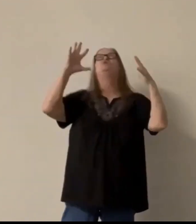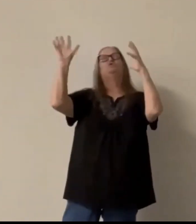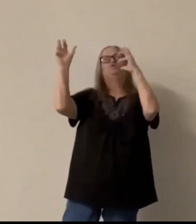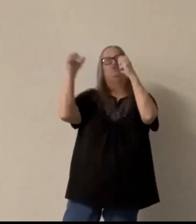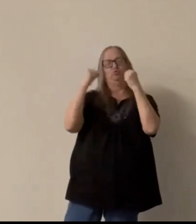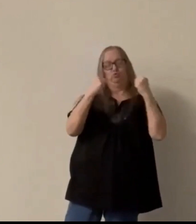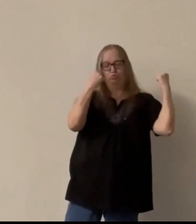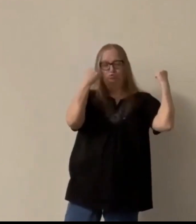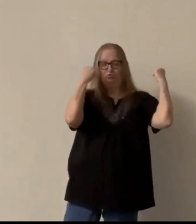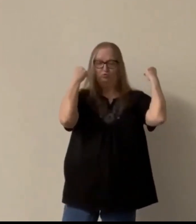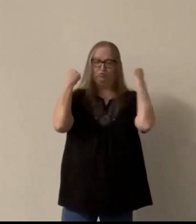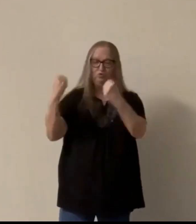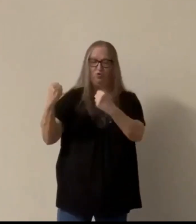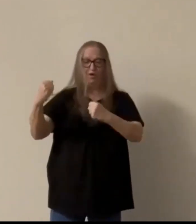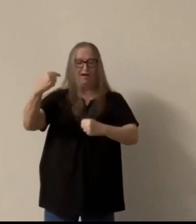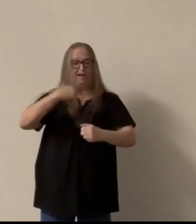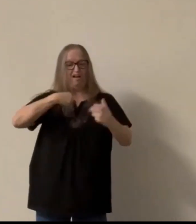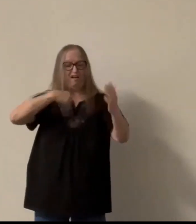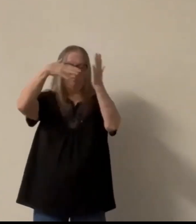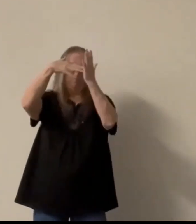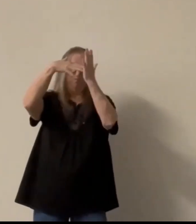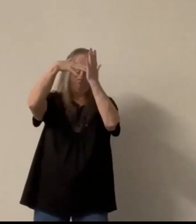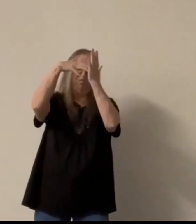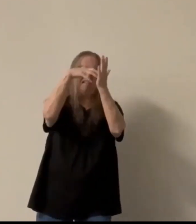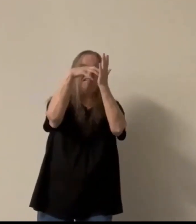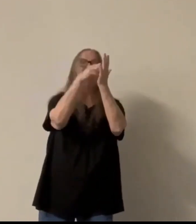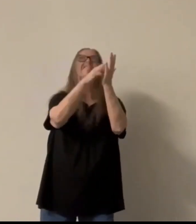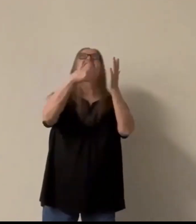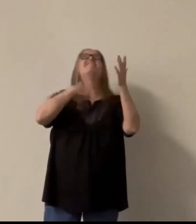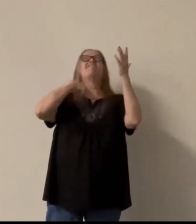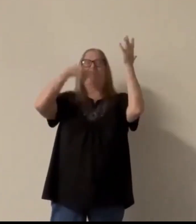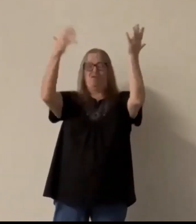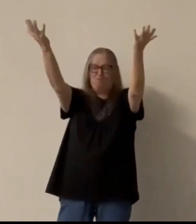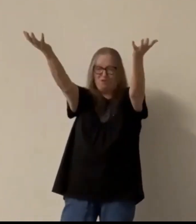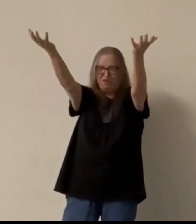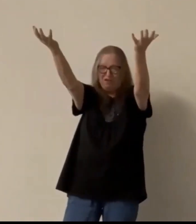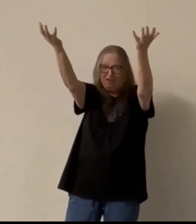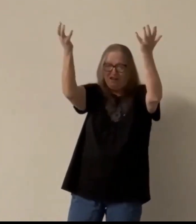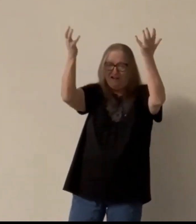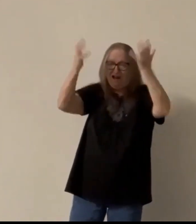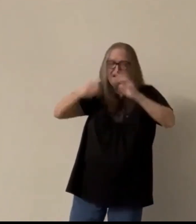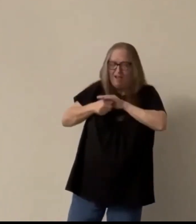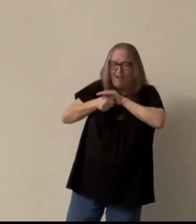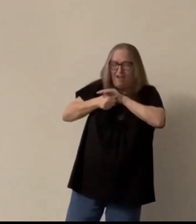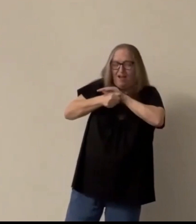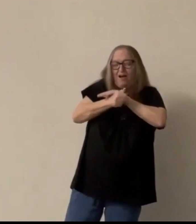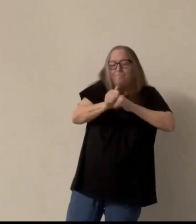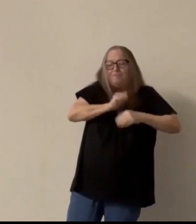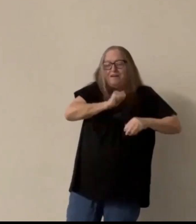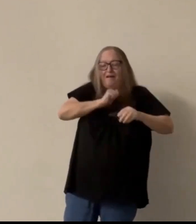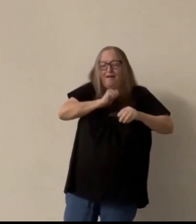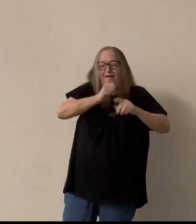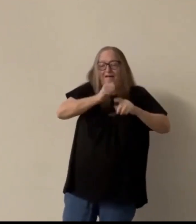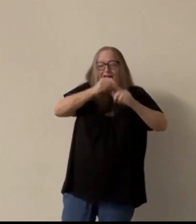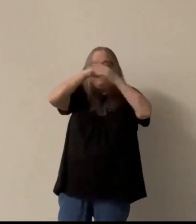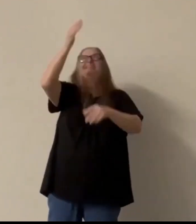I'm impressed, Thomas. It's good to know there's some decency in the world at a time like this. Thank you. That's all right, my lord.